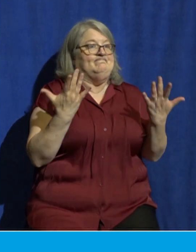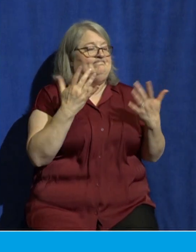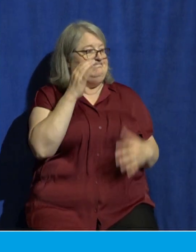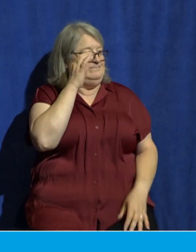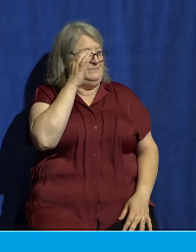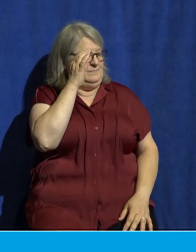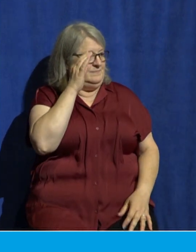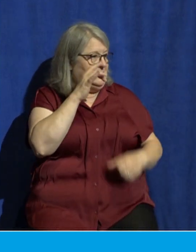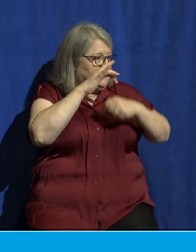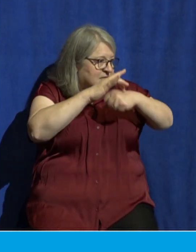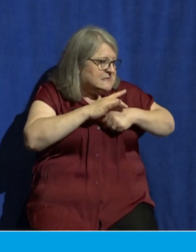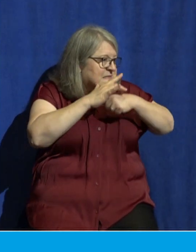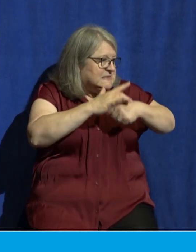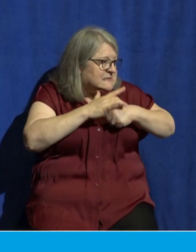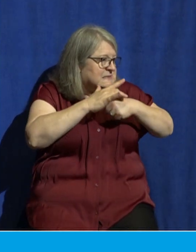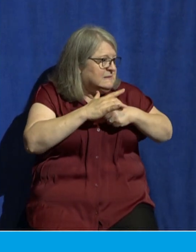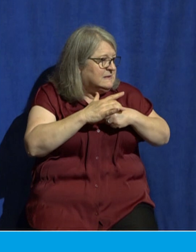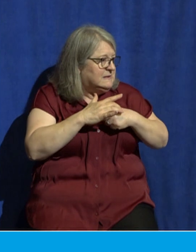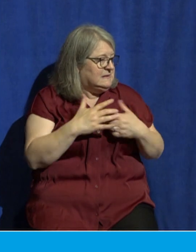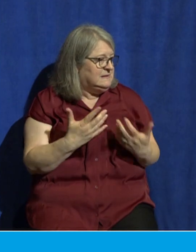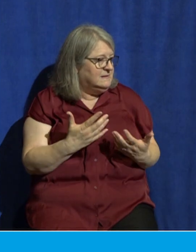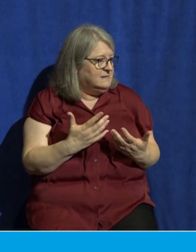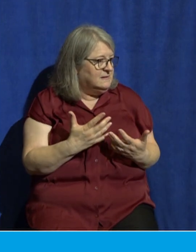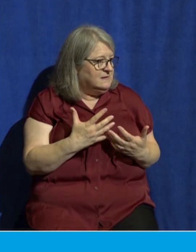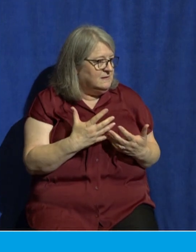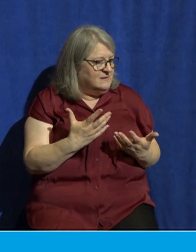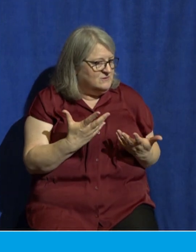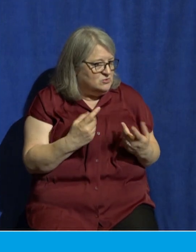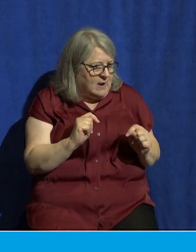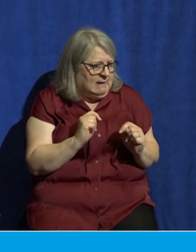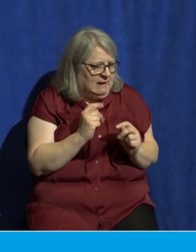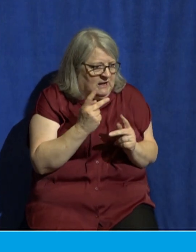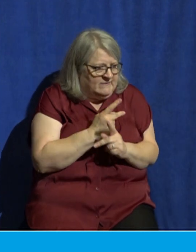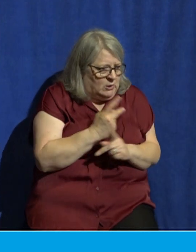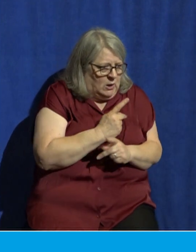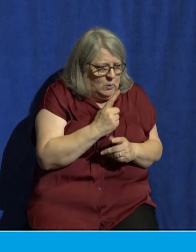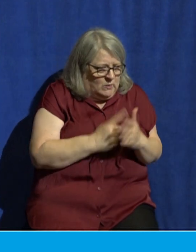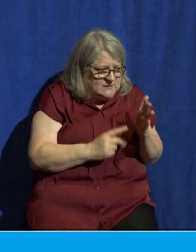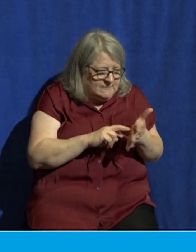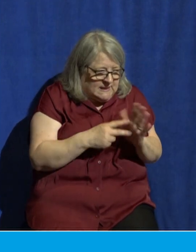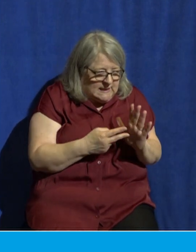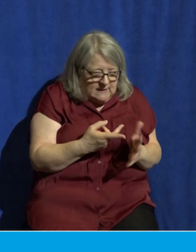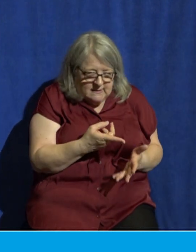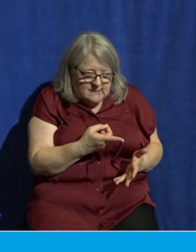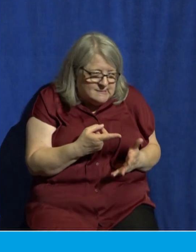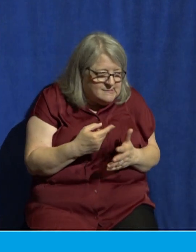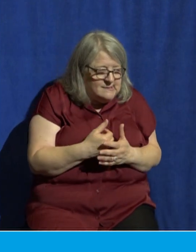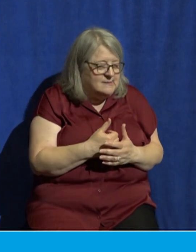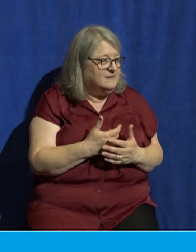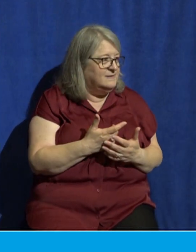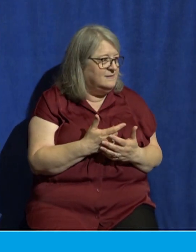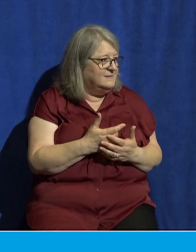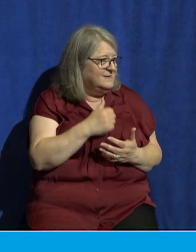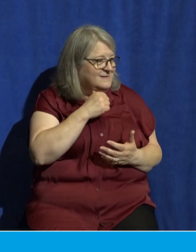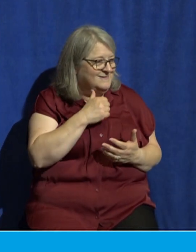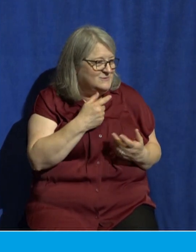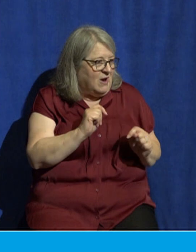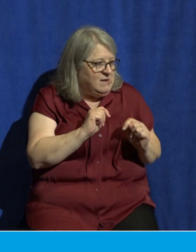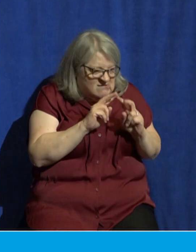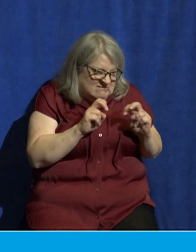and engrossed in trying to figure out and parse out all of God's divine purposes